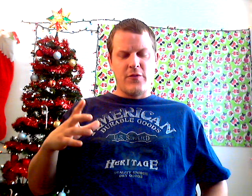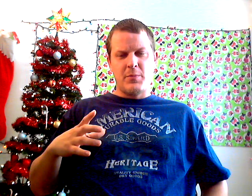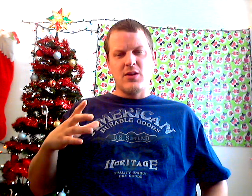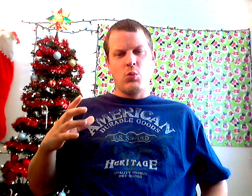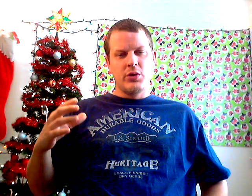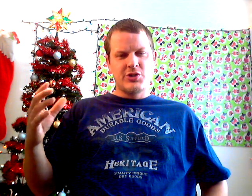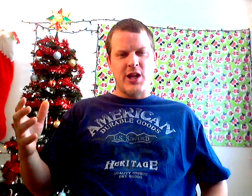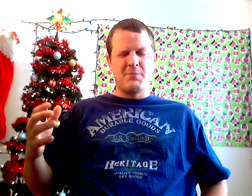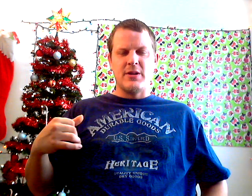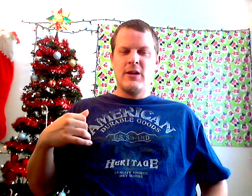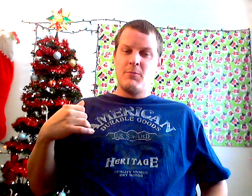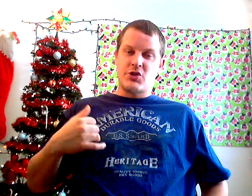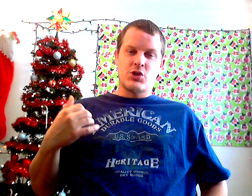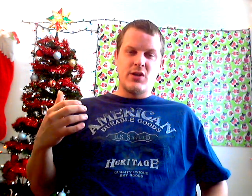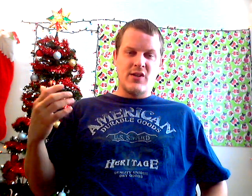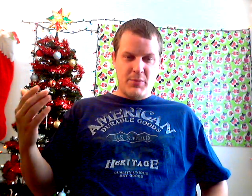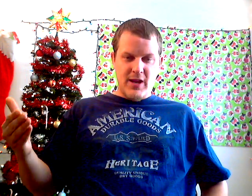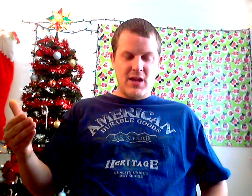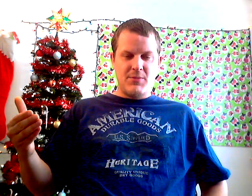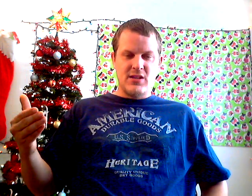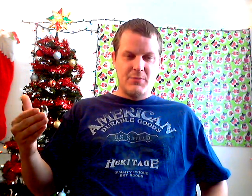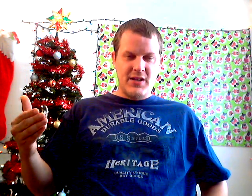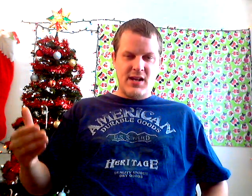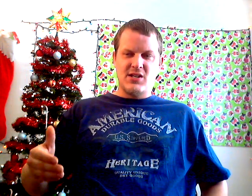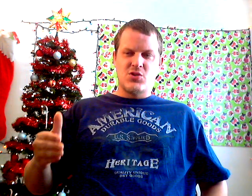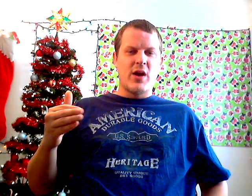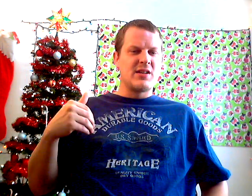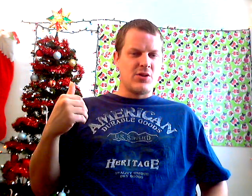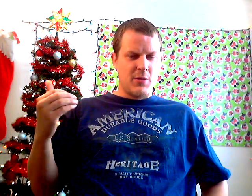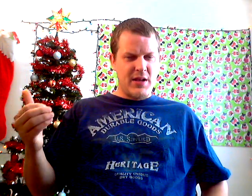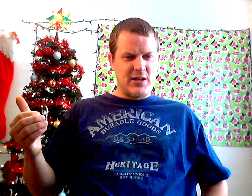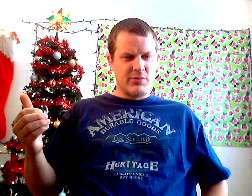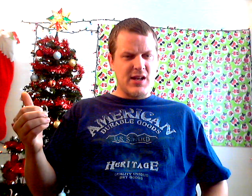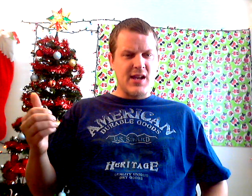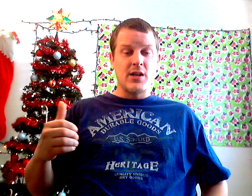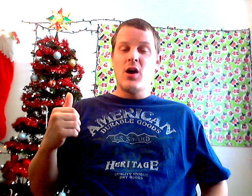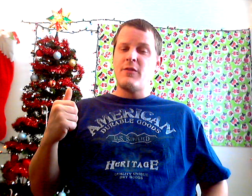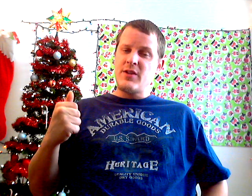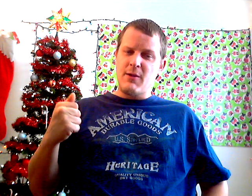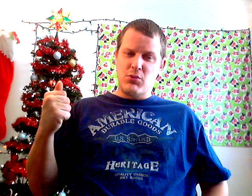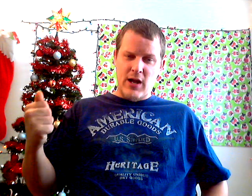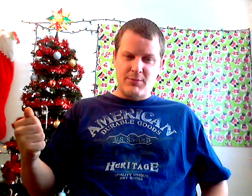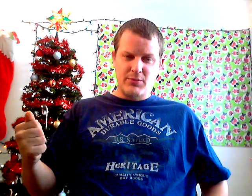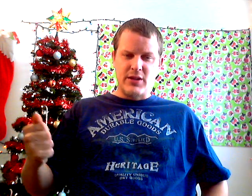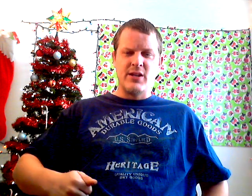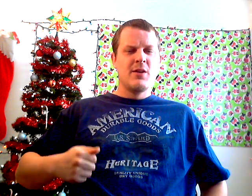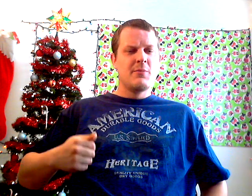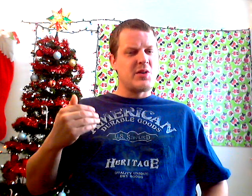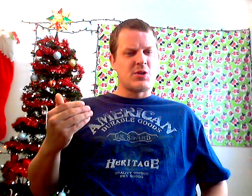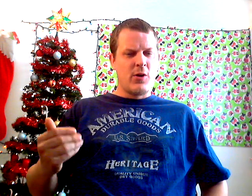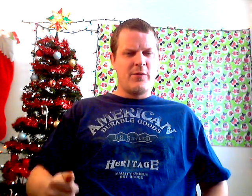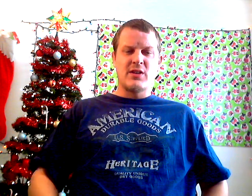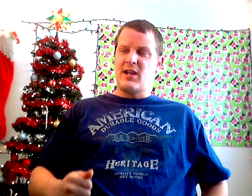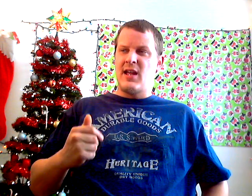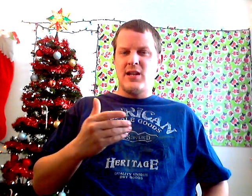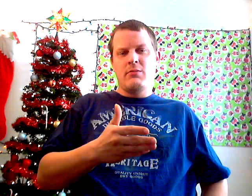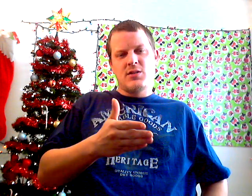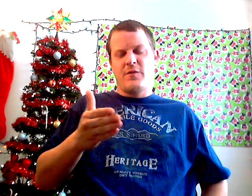ever being a world champion. But should he have been maybe in the mid-80s, right, as Hulkamania was taking off? Yeah, probably. Mr. Perfect, again, he was a